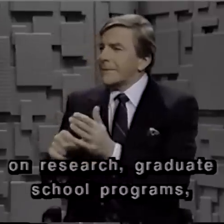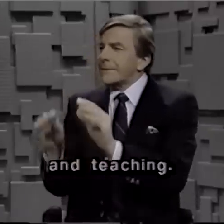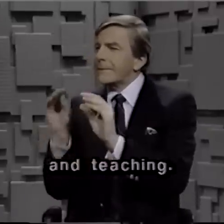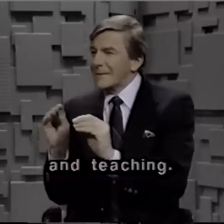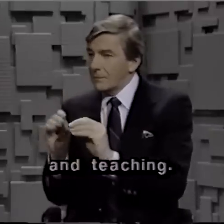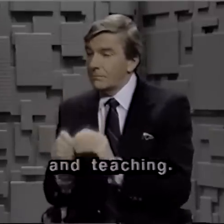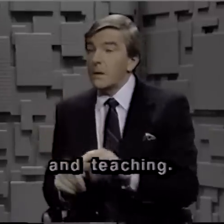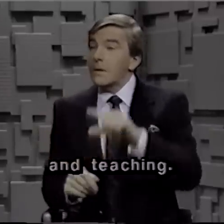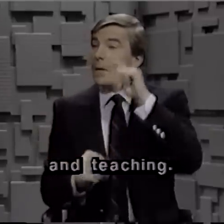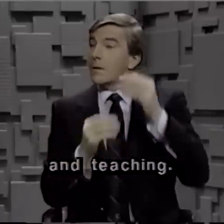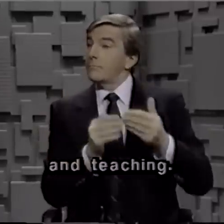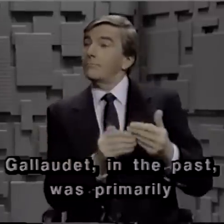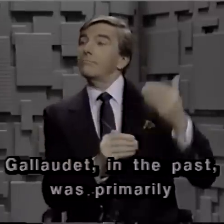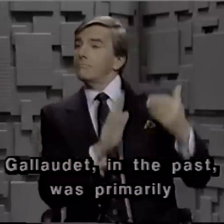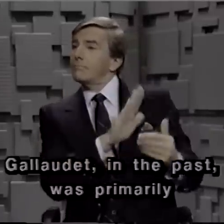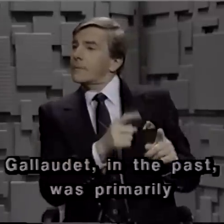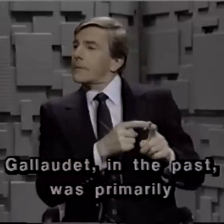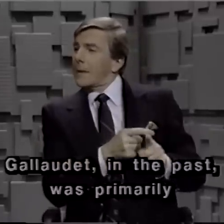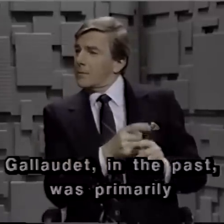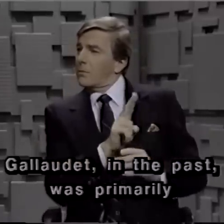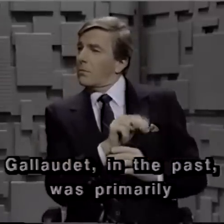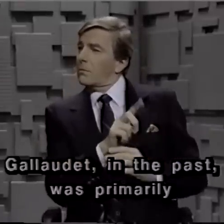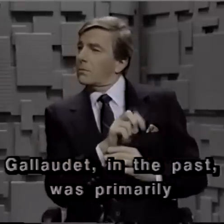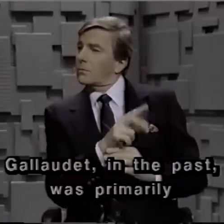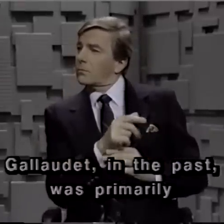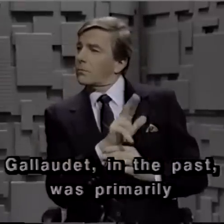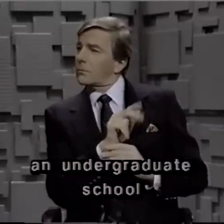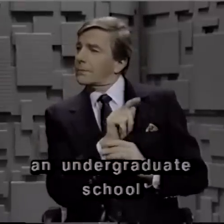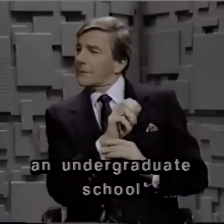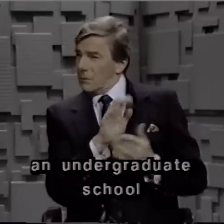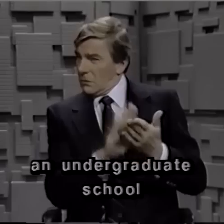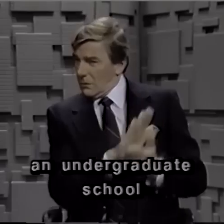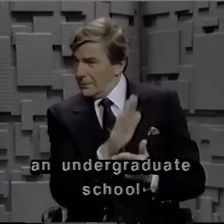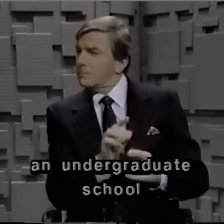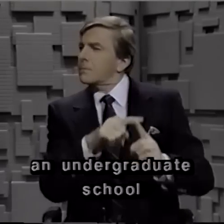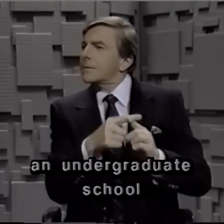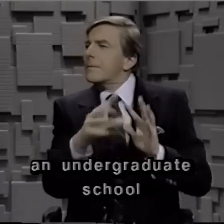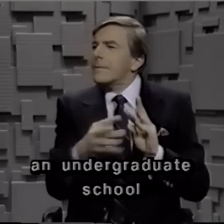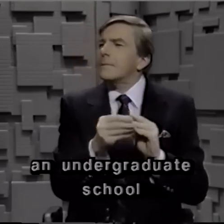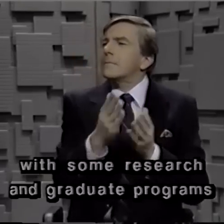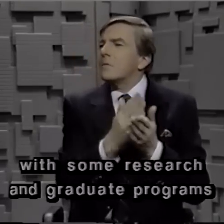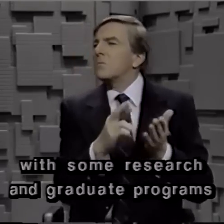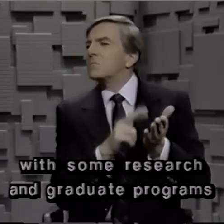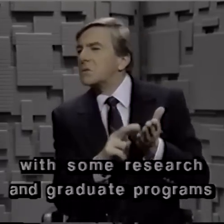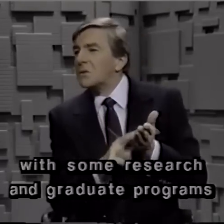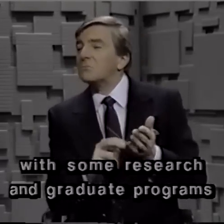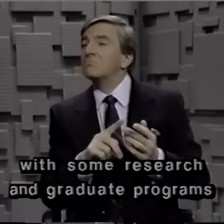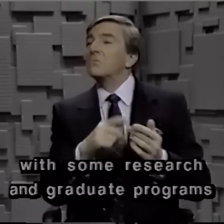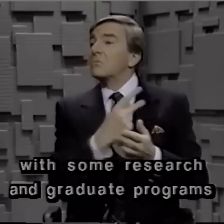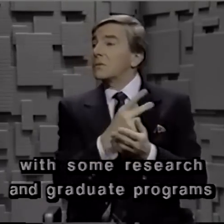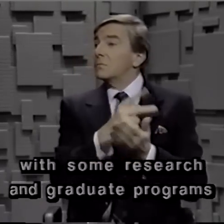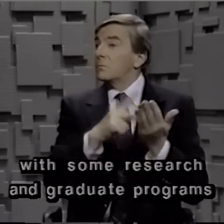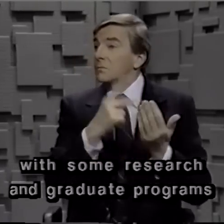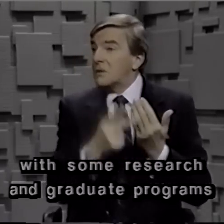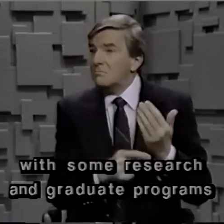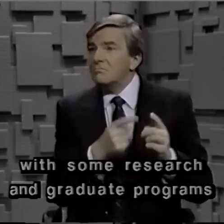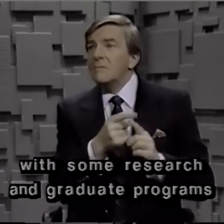teaching. Gallaudet, in the past, was primarily an undergraduate school with some research and graduate programs in